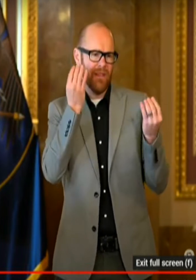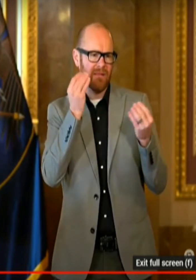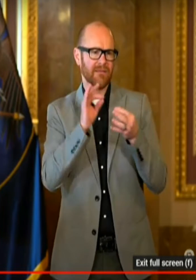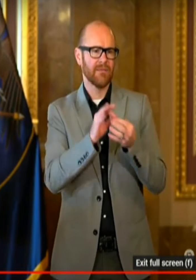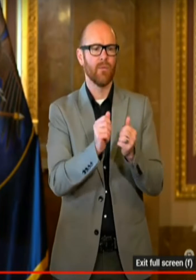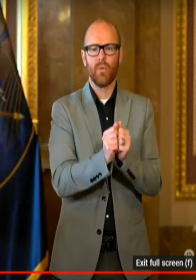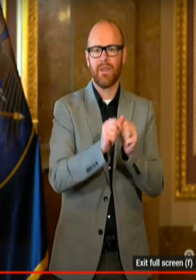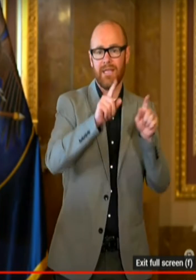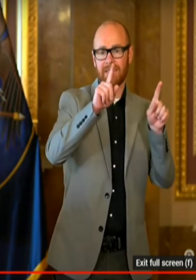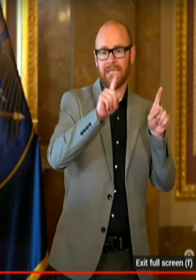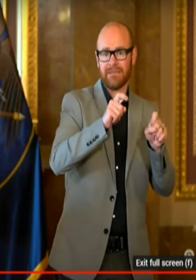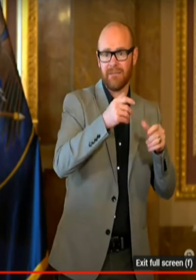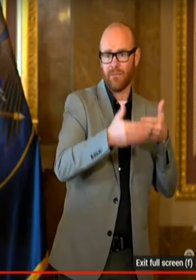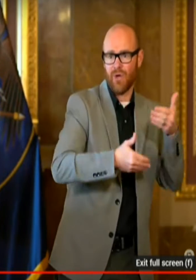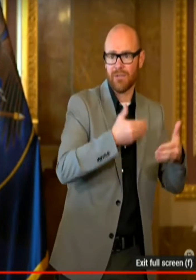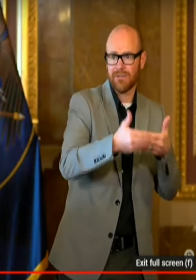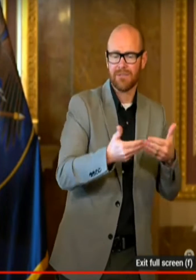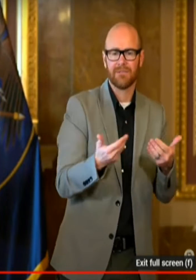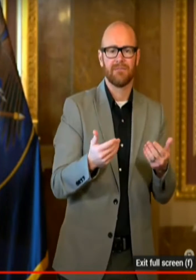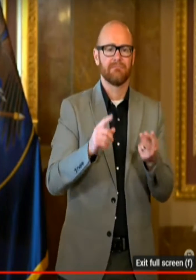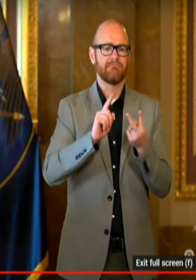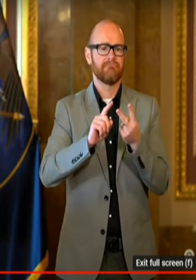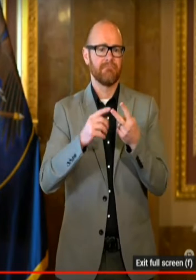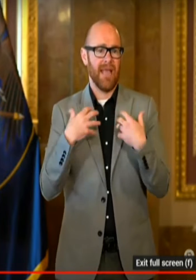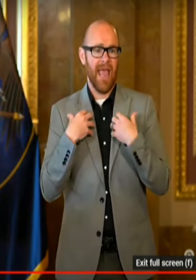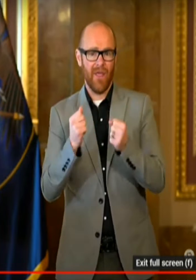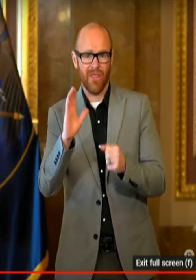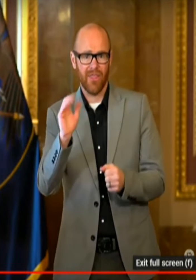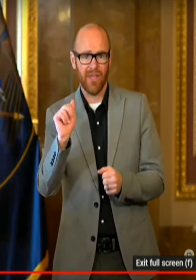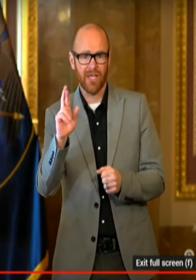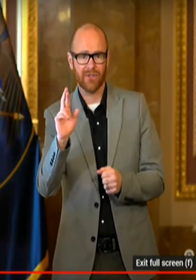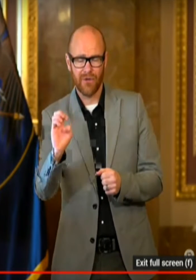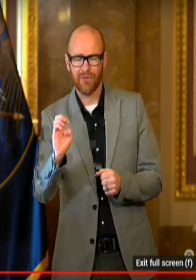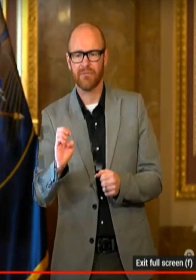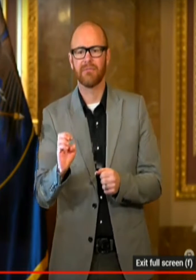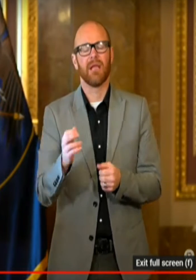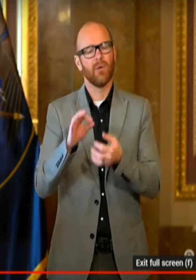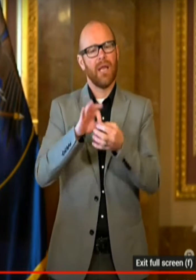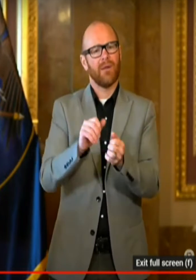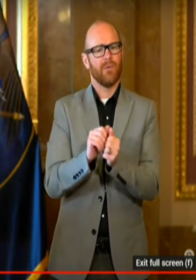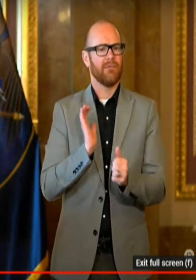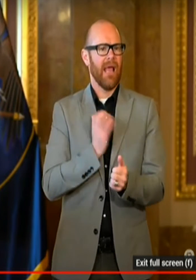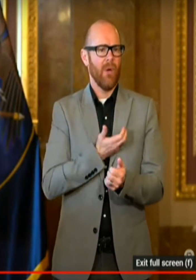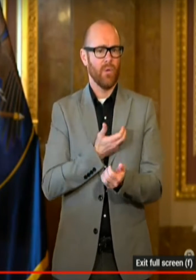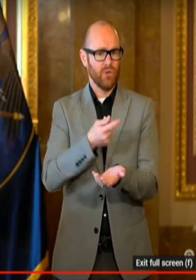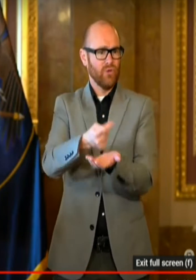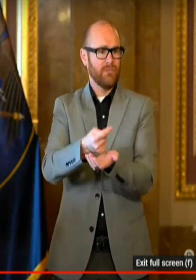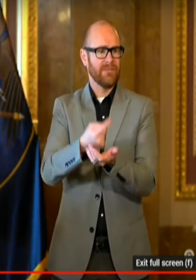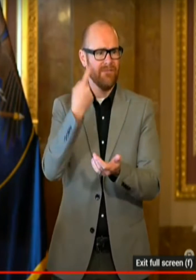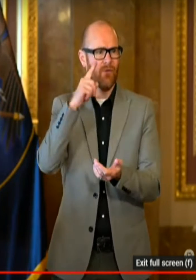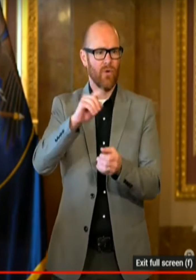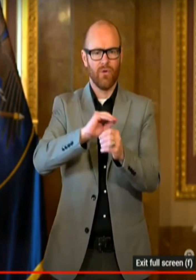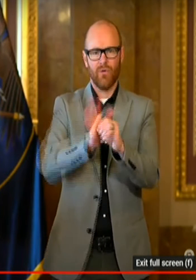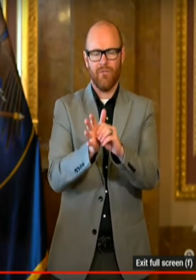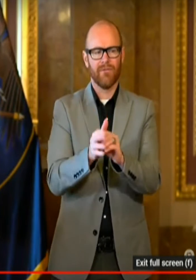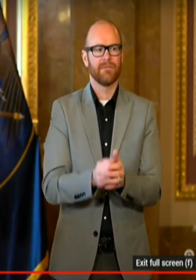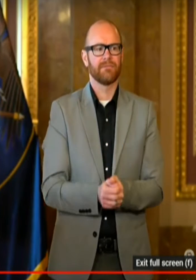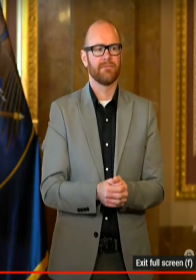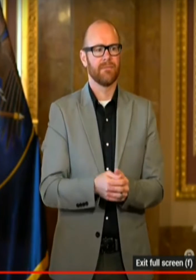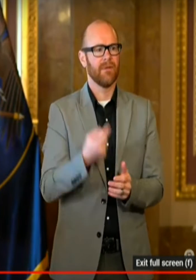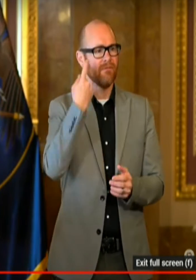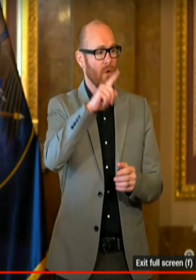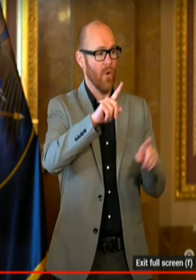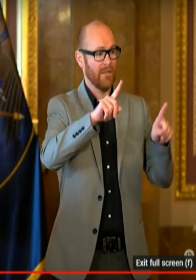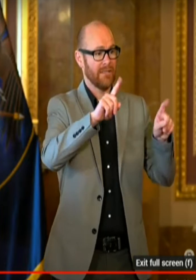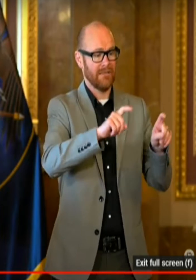processes, related to health care, and also related to our treatments. In particular related to testing, we've had